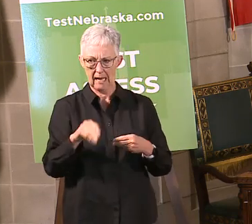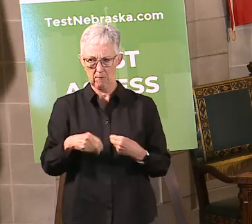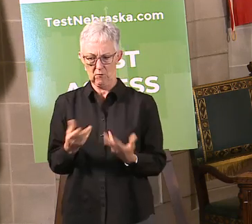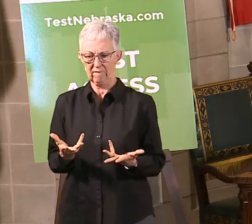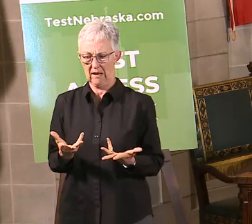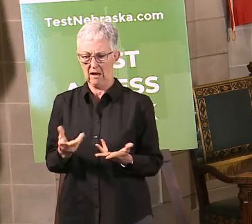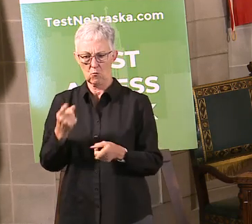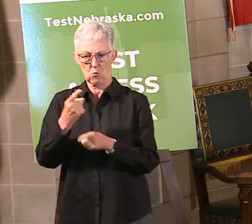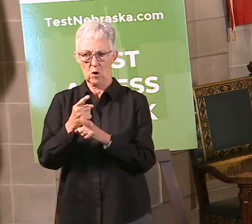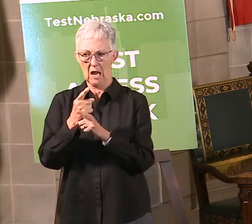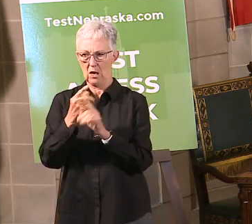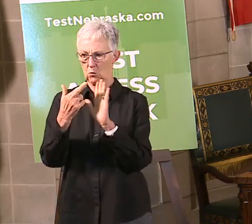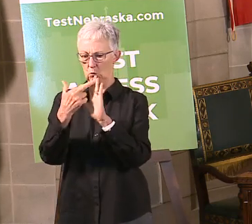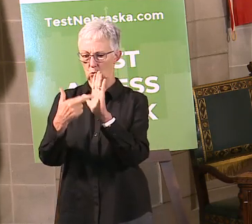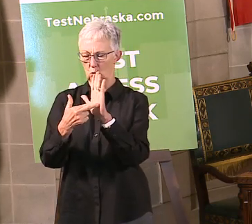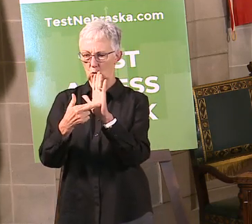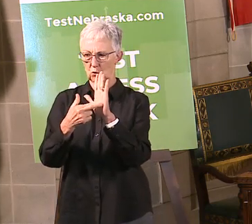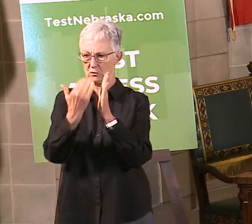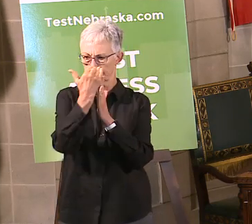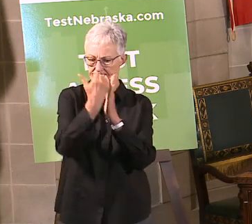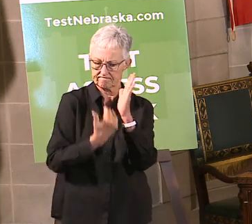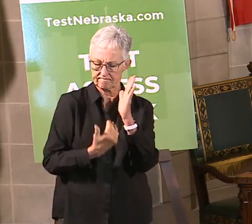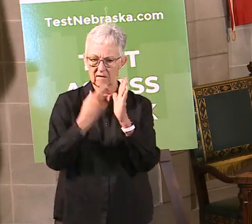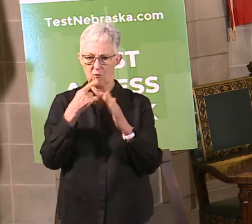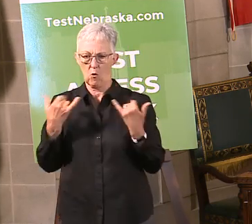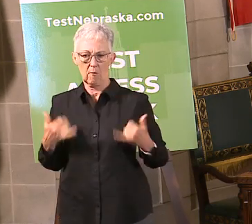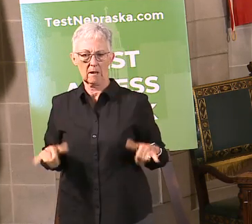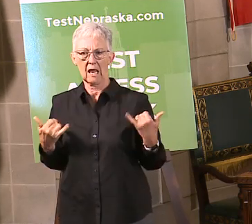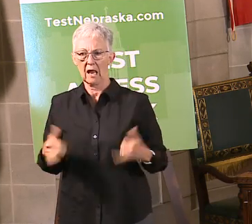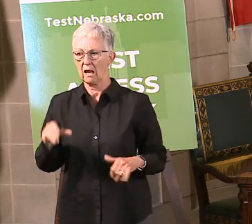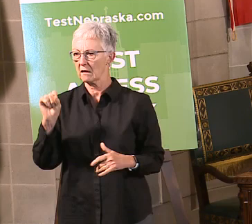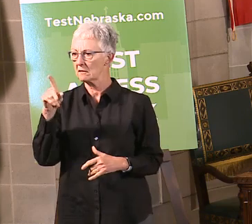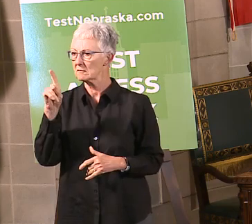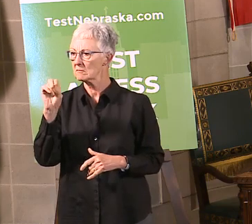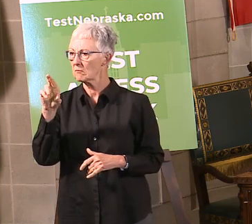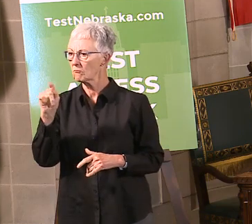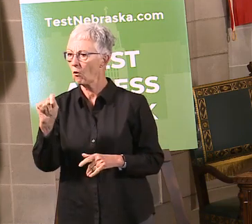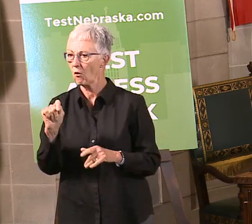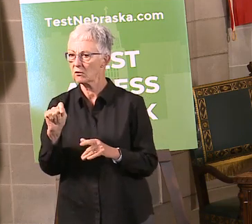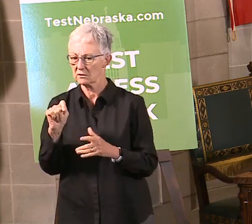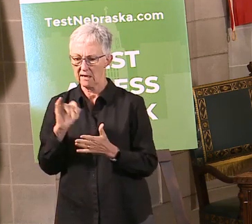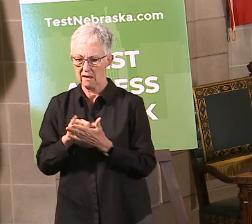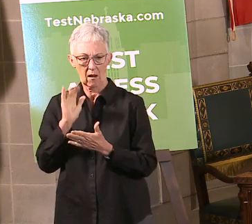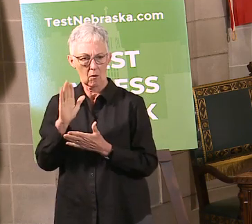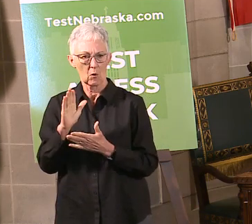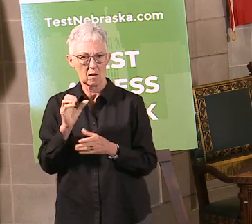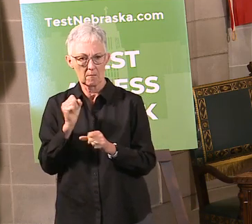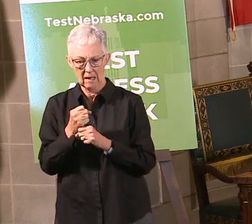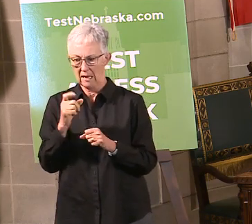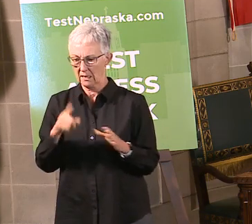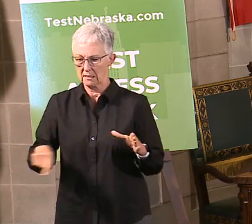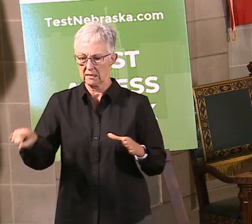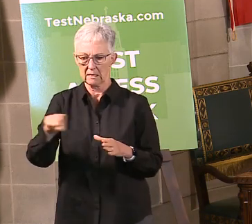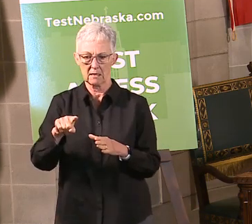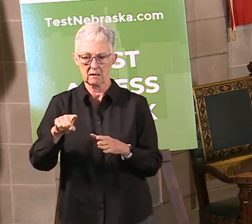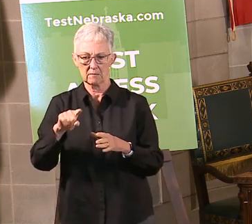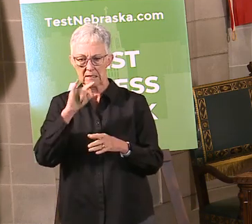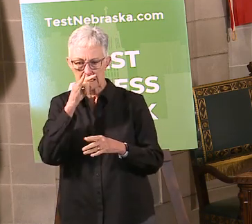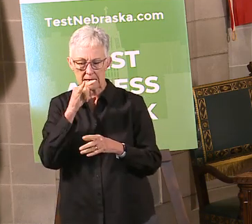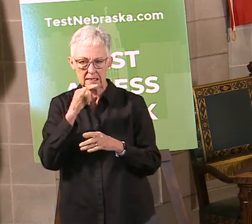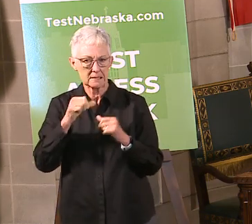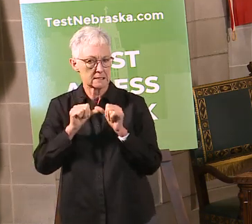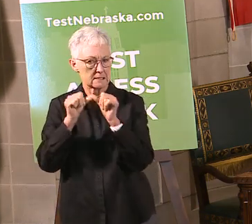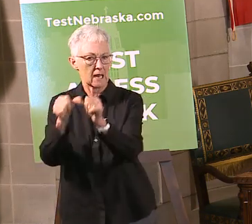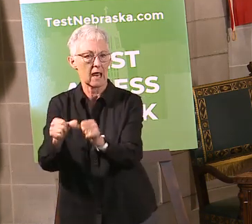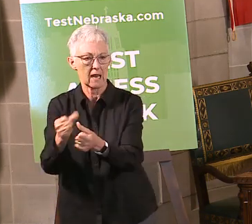conditions for learning, really what the environments look like, and beginning to make protocols that are appropriate for each one of those environments, really